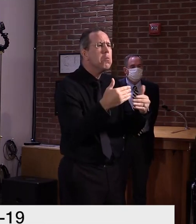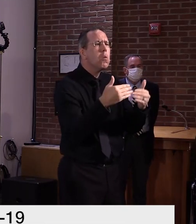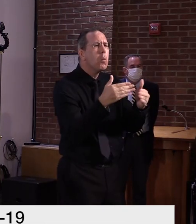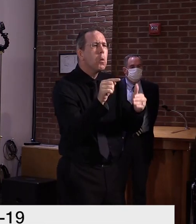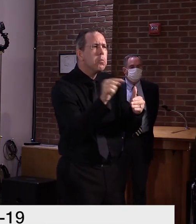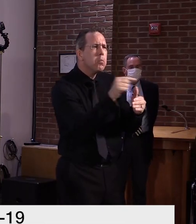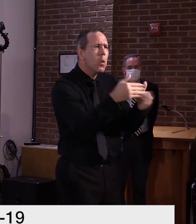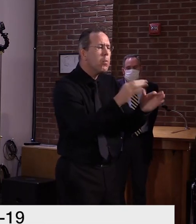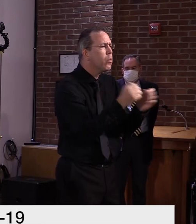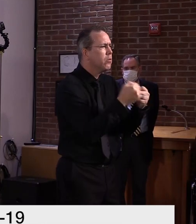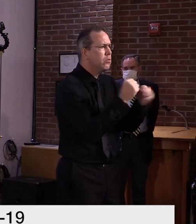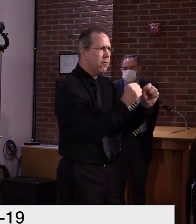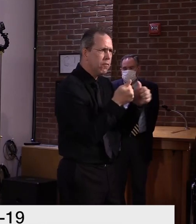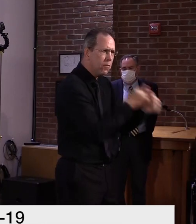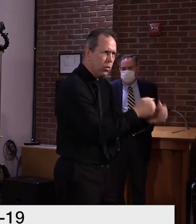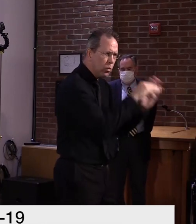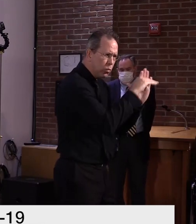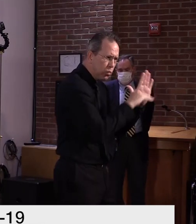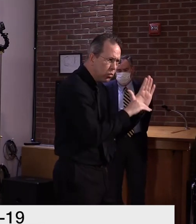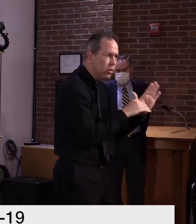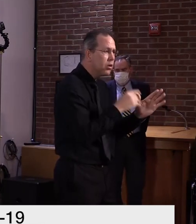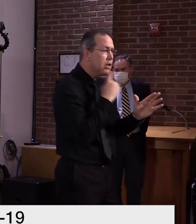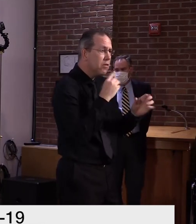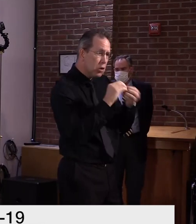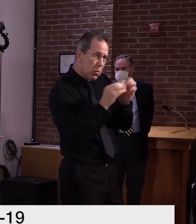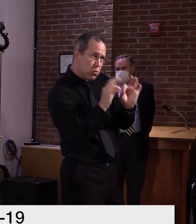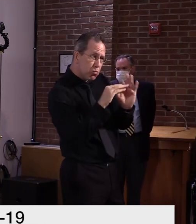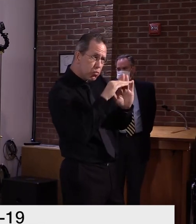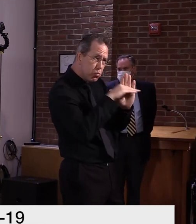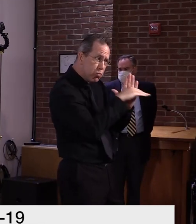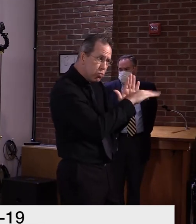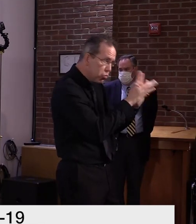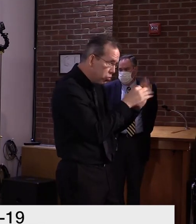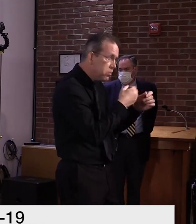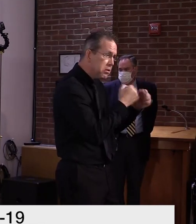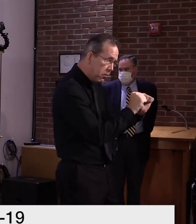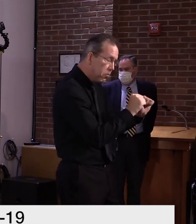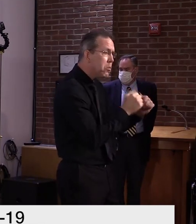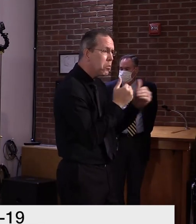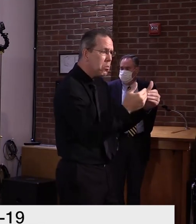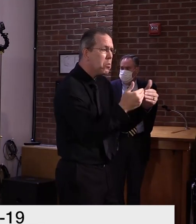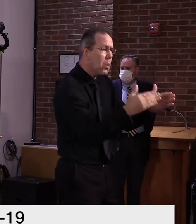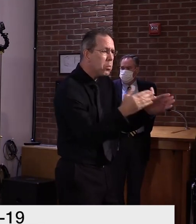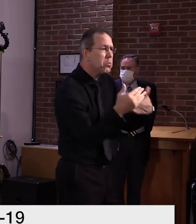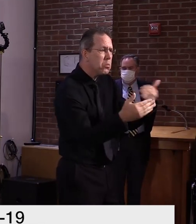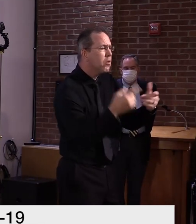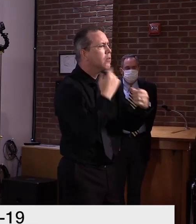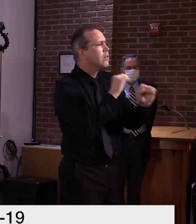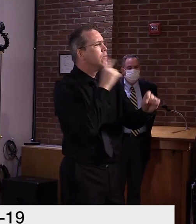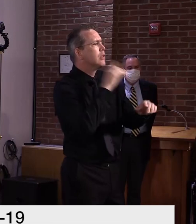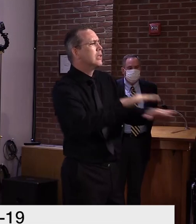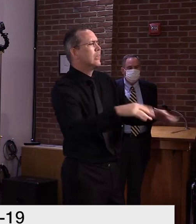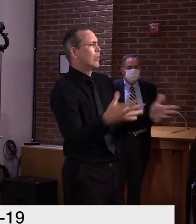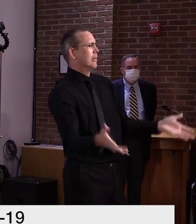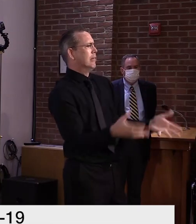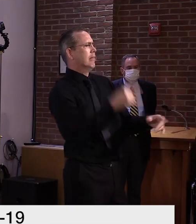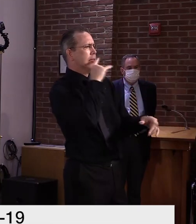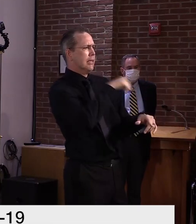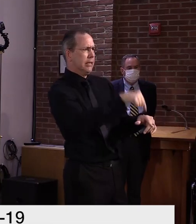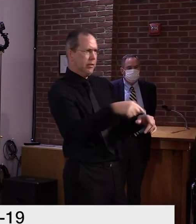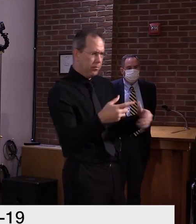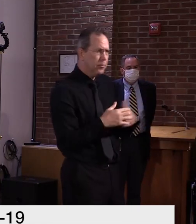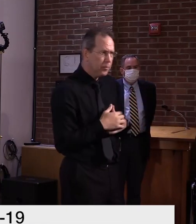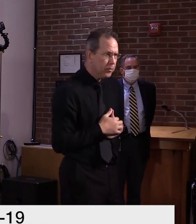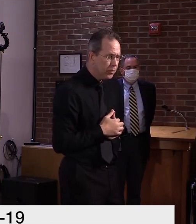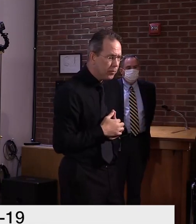if our data shows we can do it safely, it's the very best option for our kids. Next, we